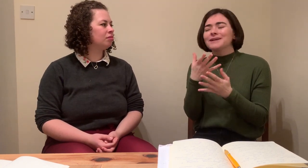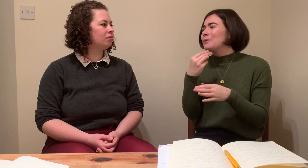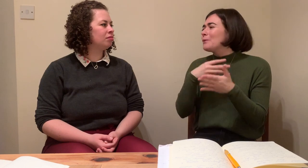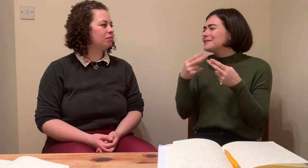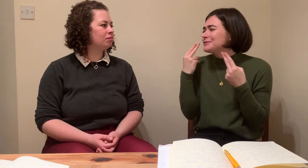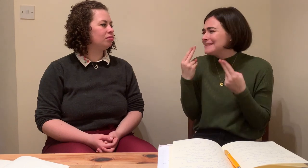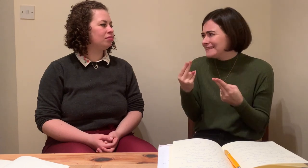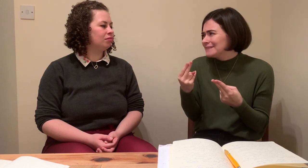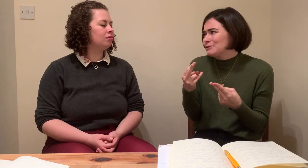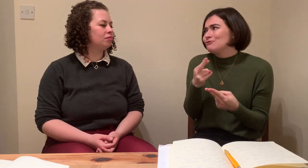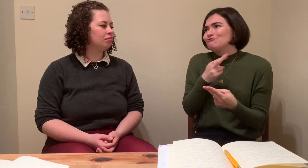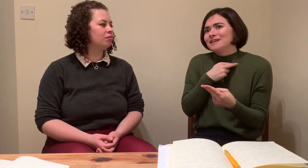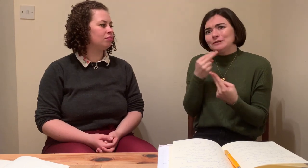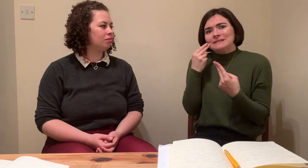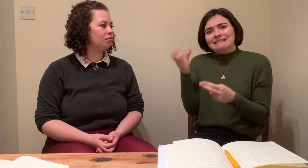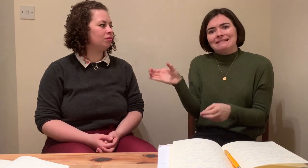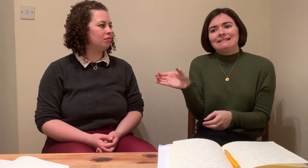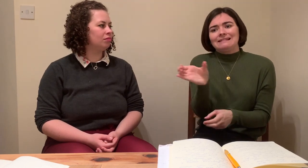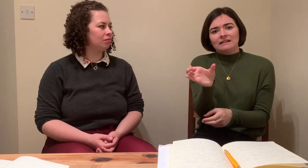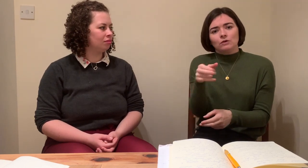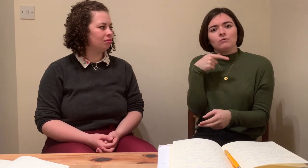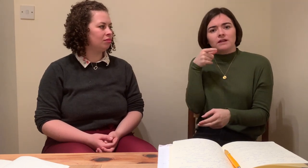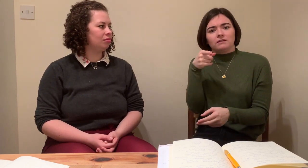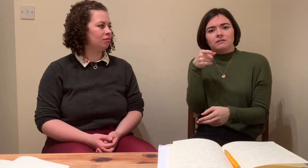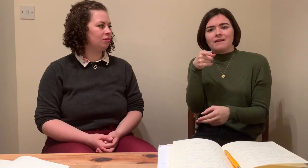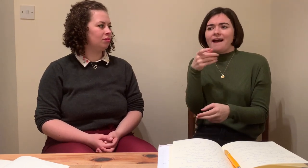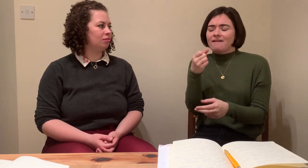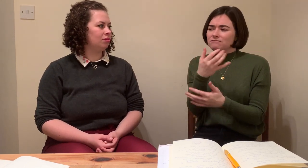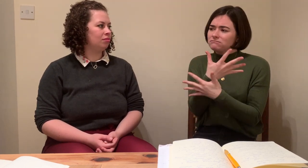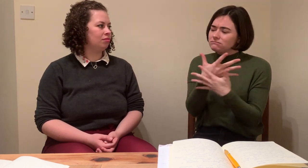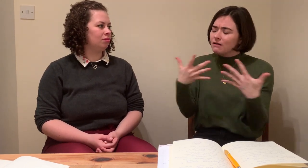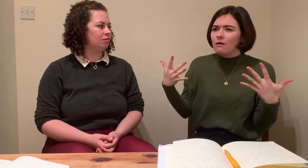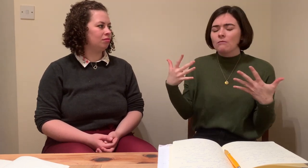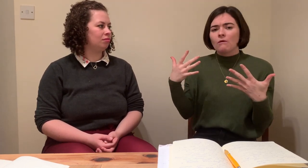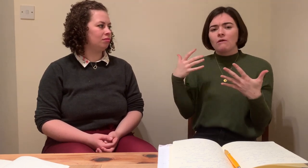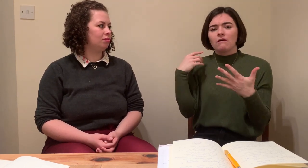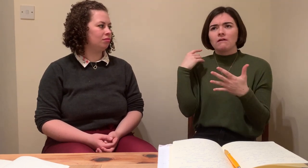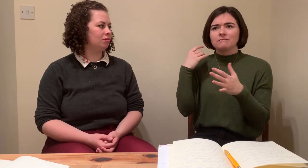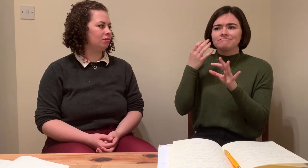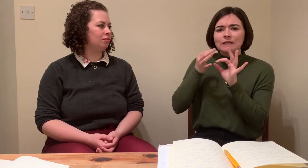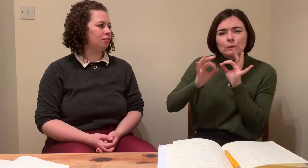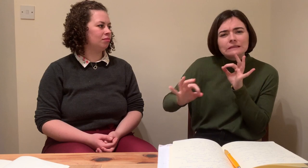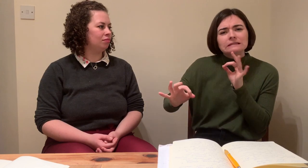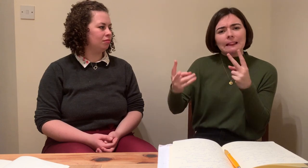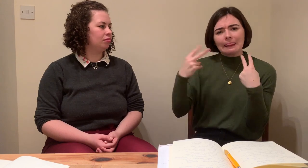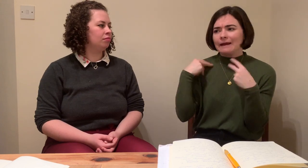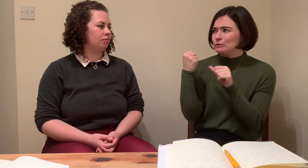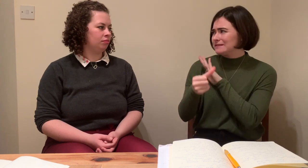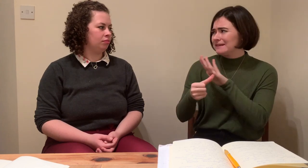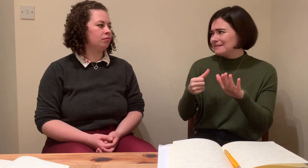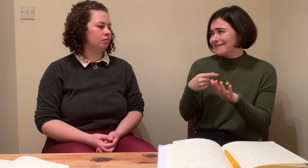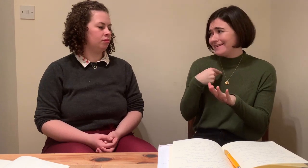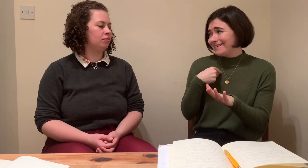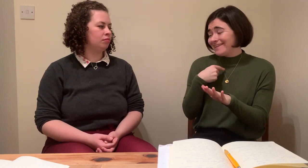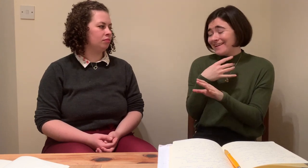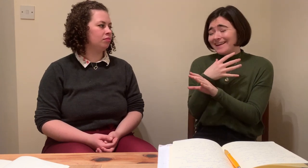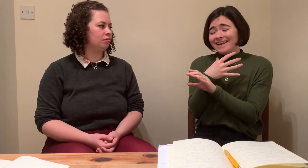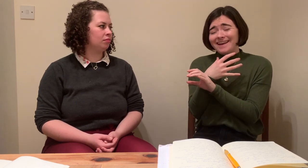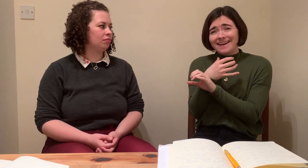they live in a visual world, and they're able to make things much more visual than I possibly ever could to make sure that someone could understand. And it's really, I wouldn't have